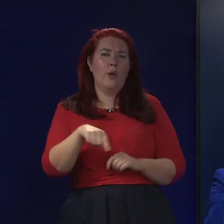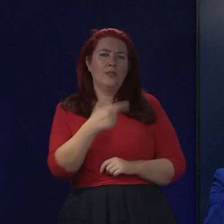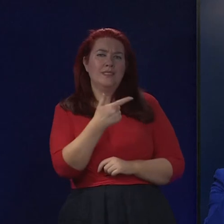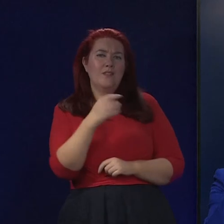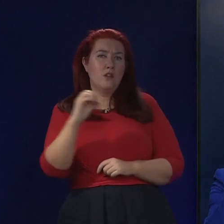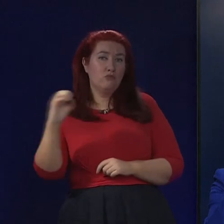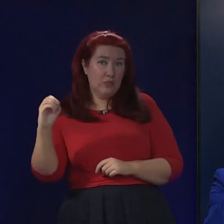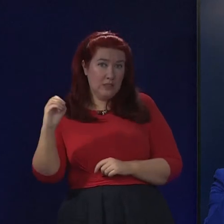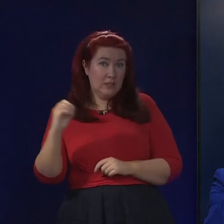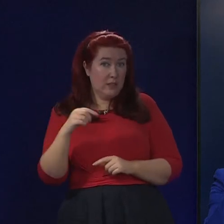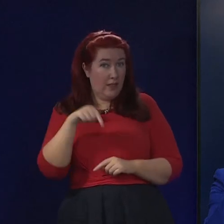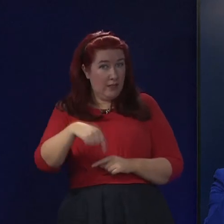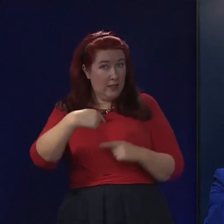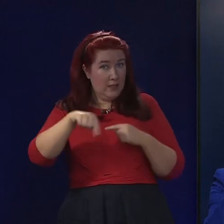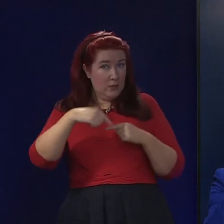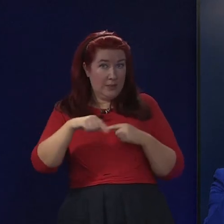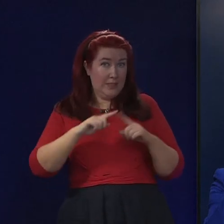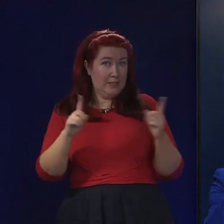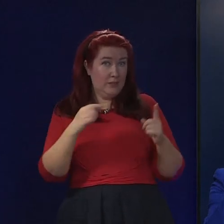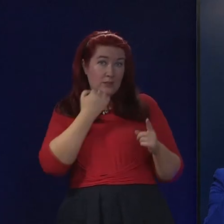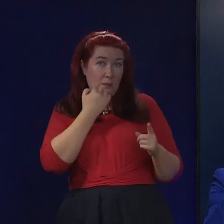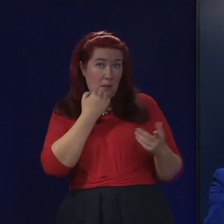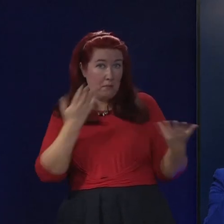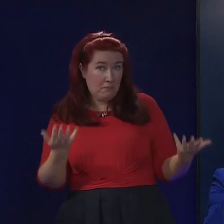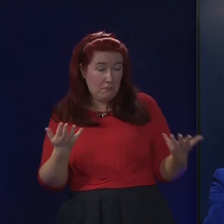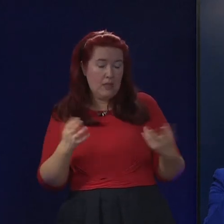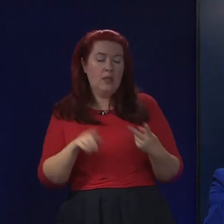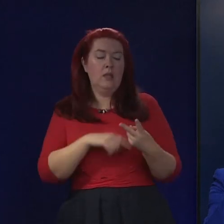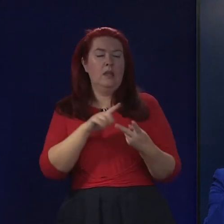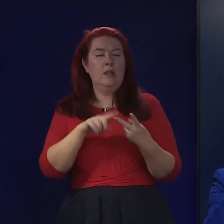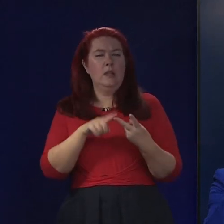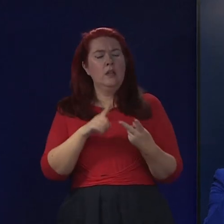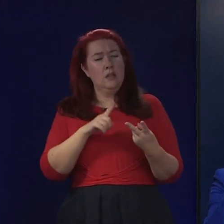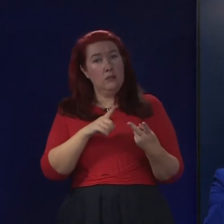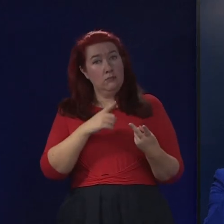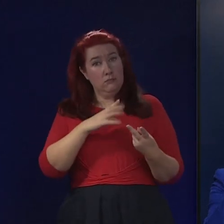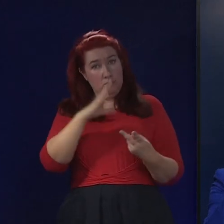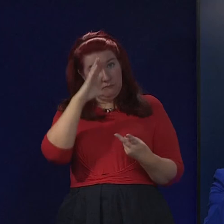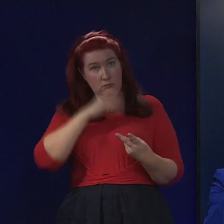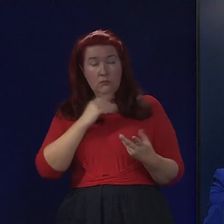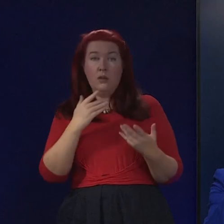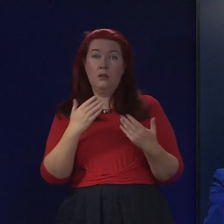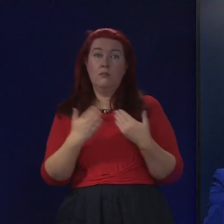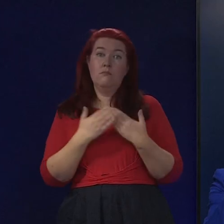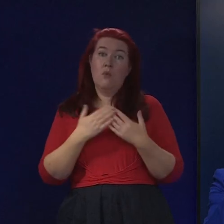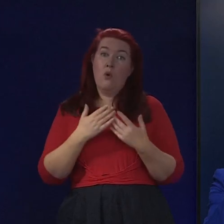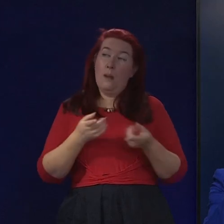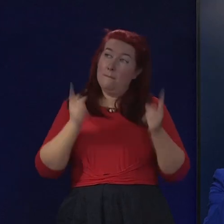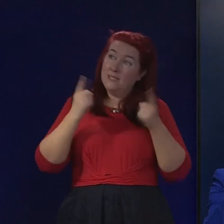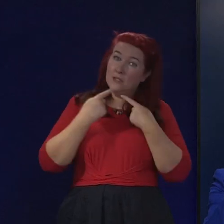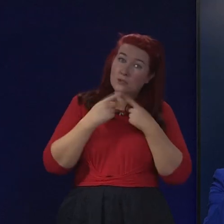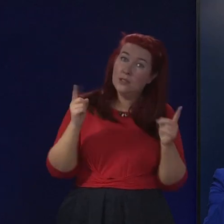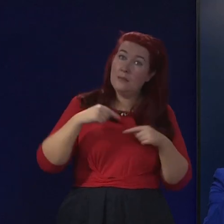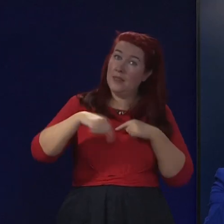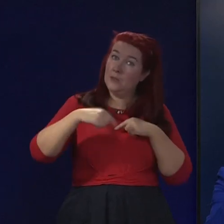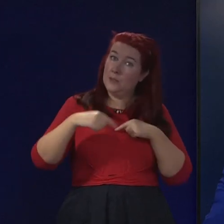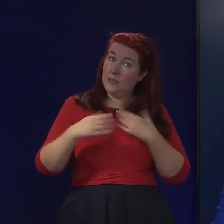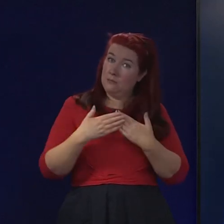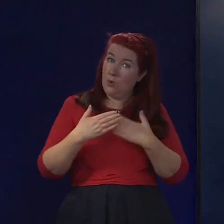just wondered if there was an update this week on that. And also, can we expect any further action to be announced in terms of a ministerial statement or anything this week?